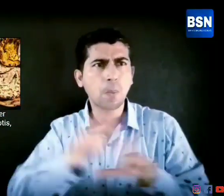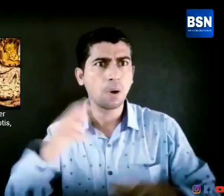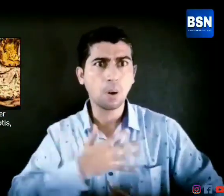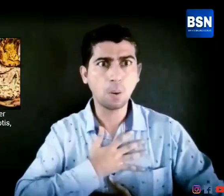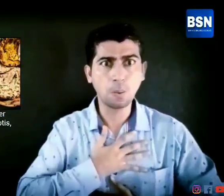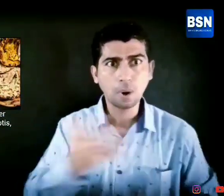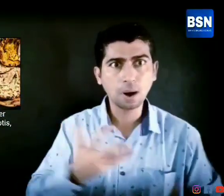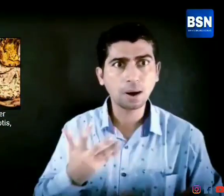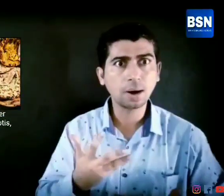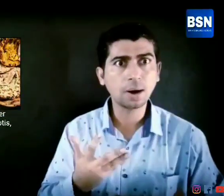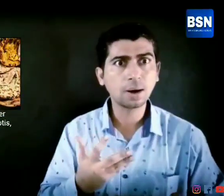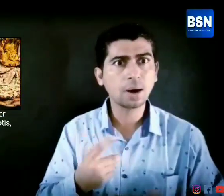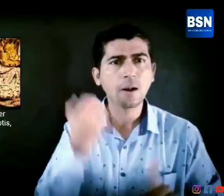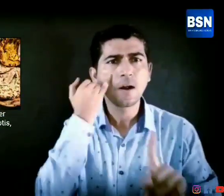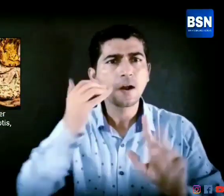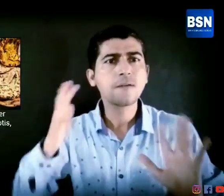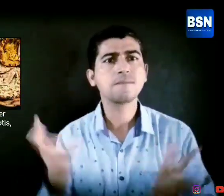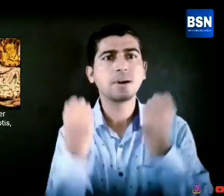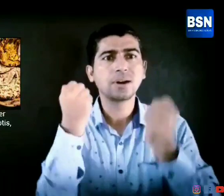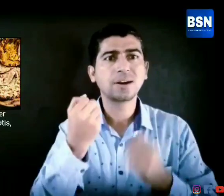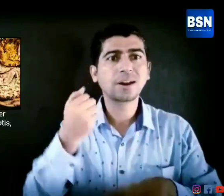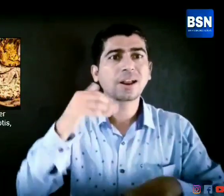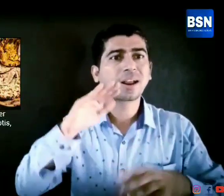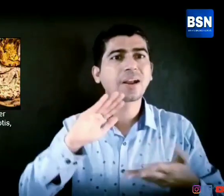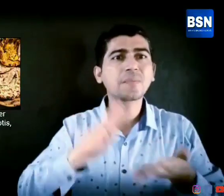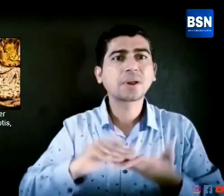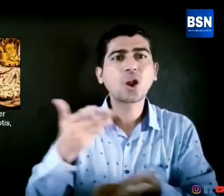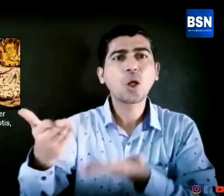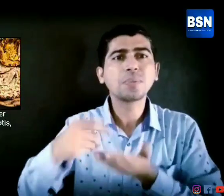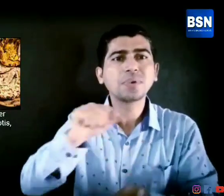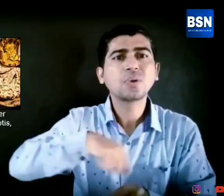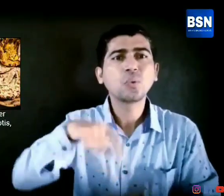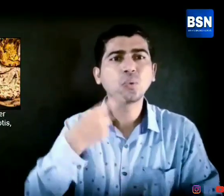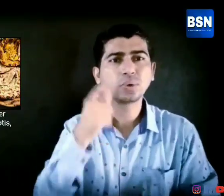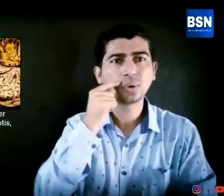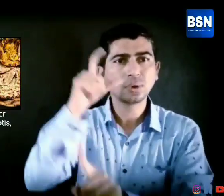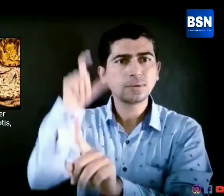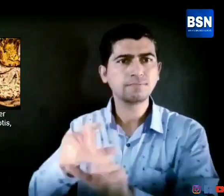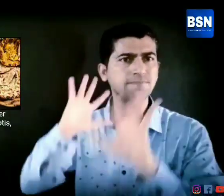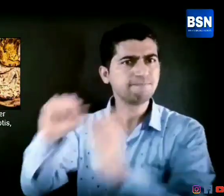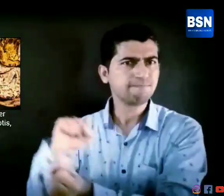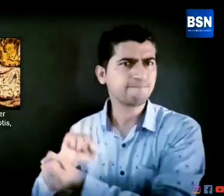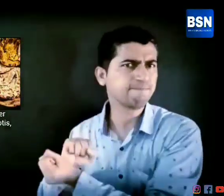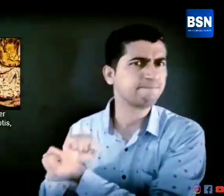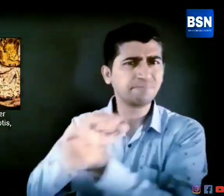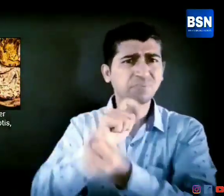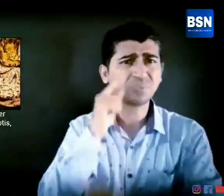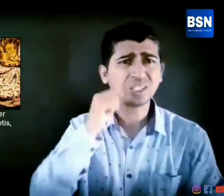now I gotta